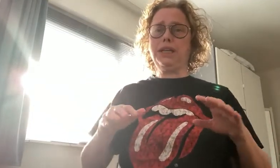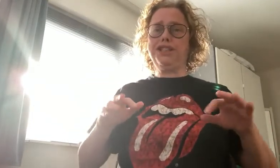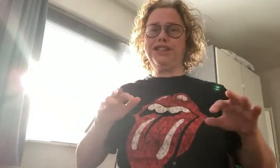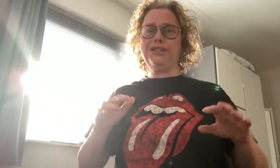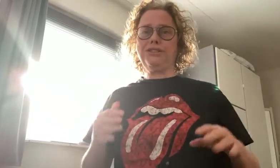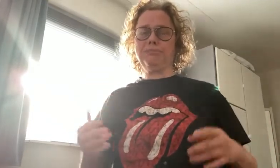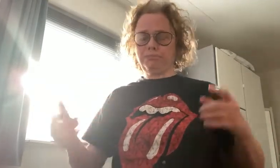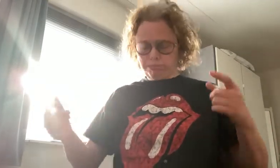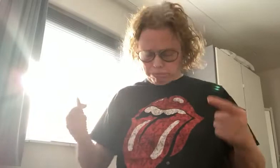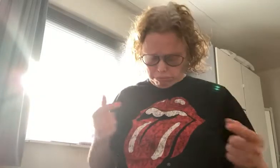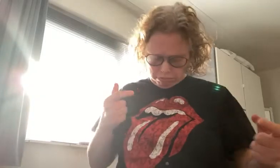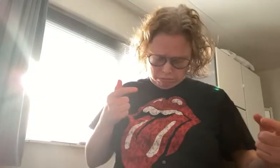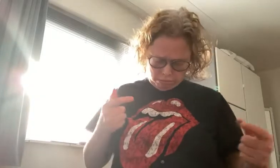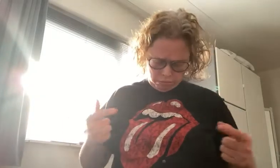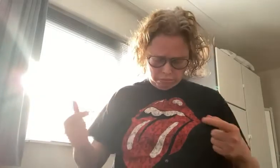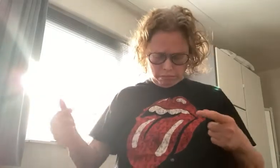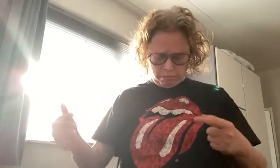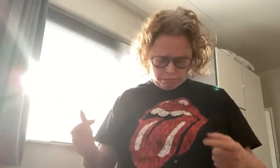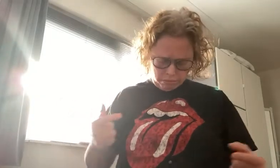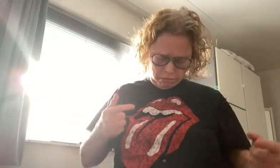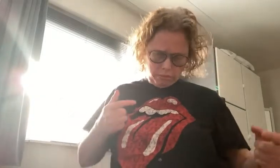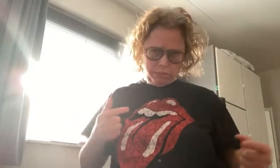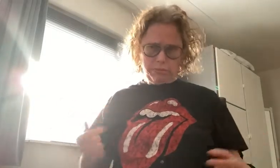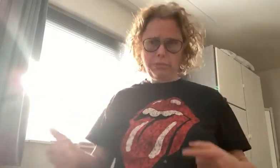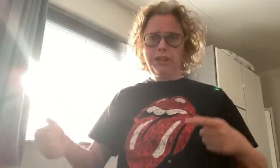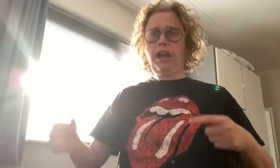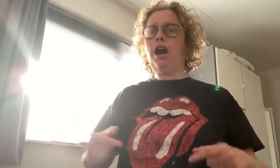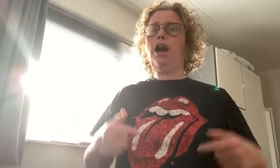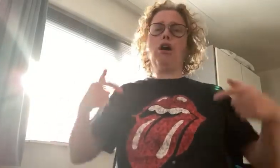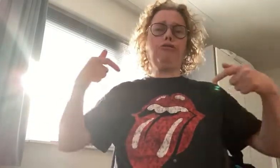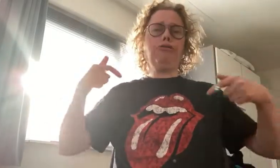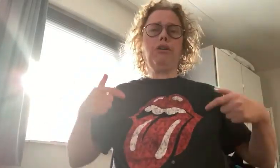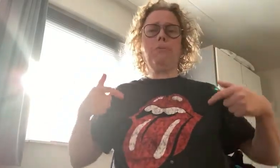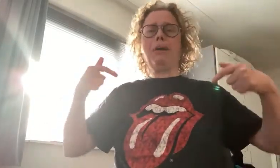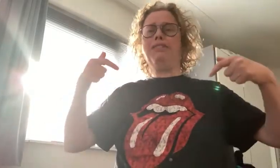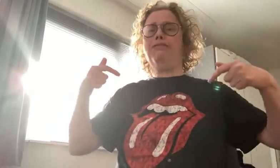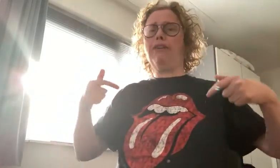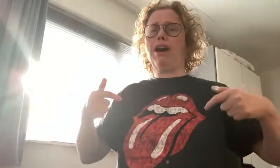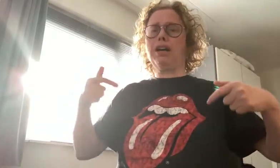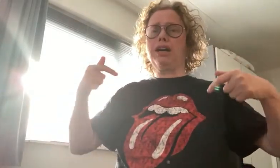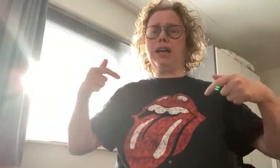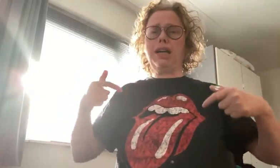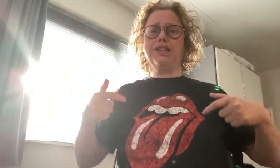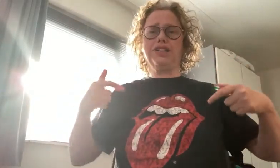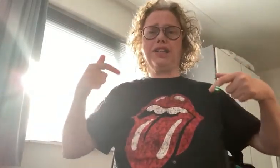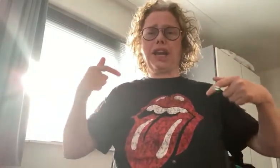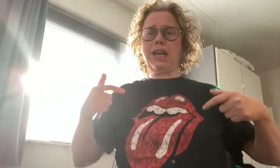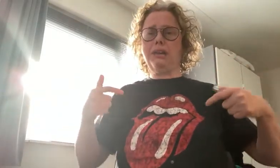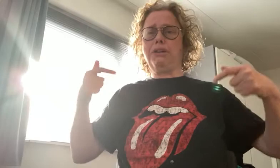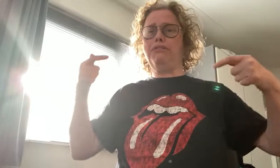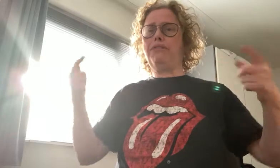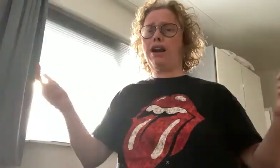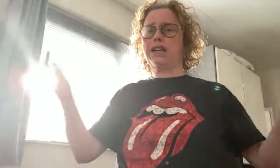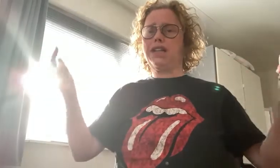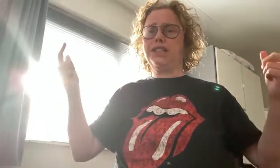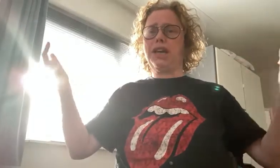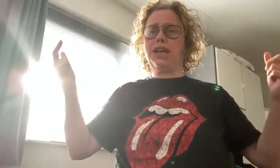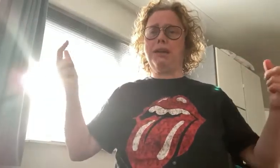you. It's your nature. Oh, fuck fuck this game. Fuck this game,